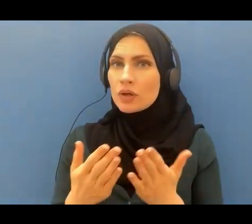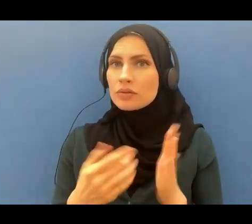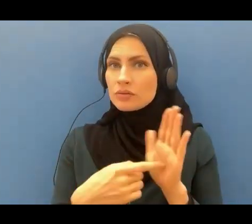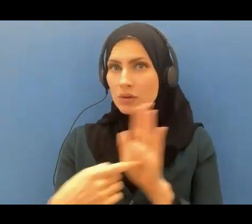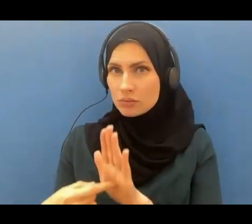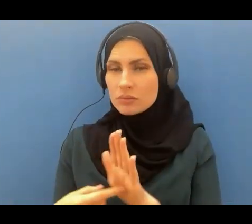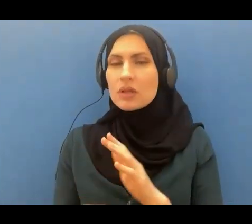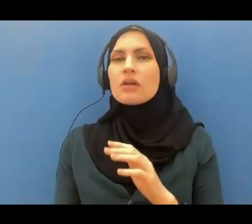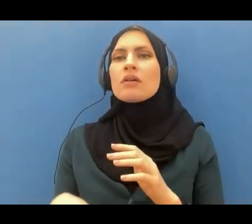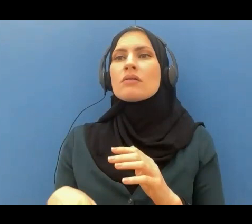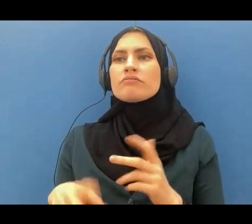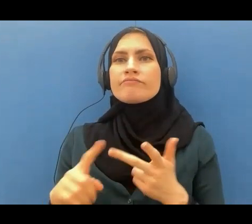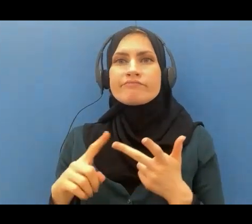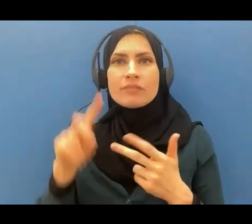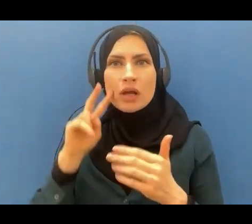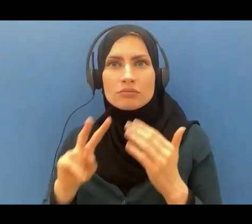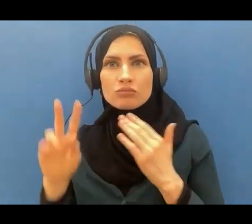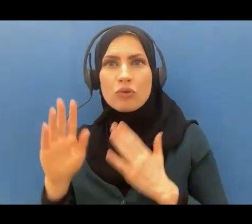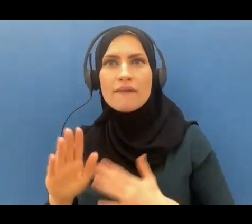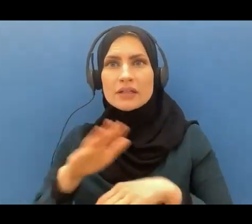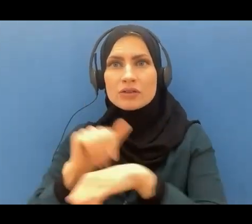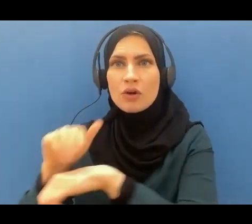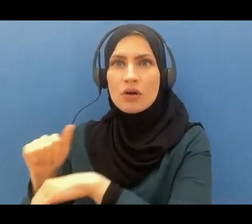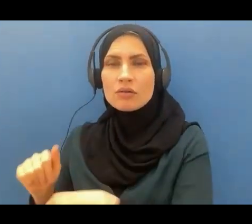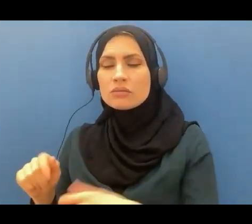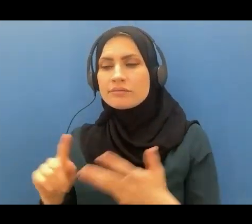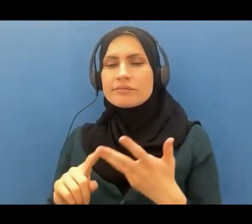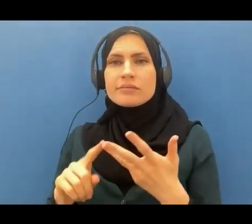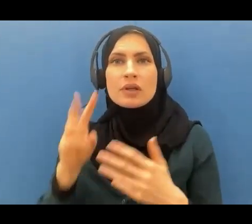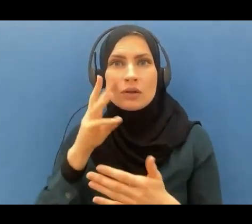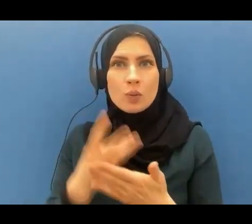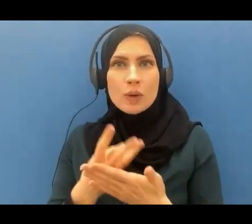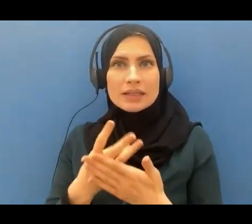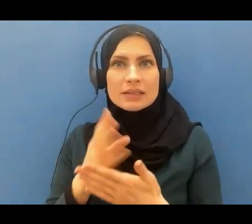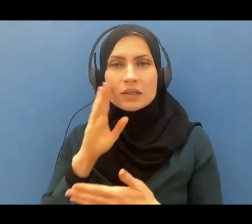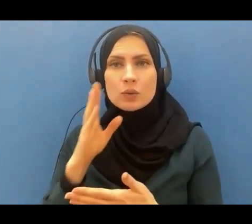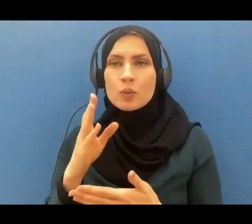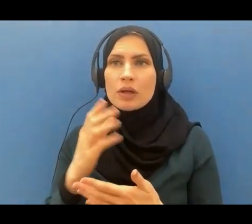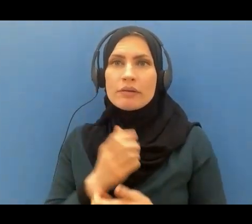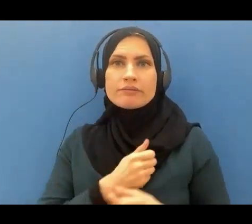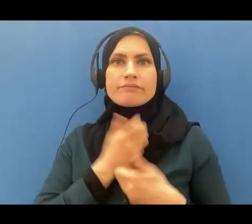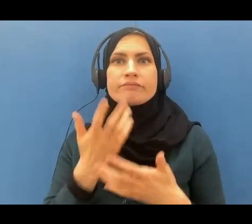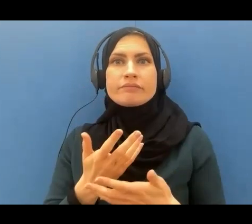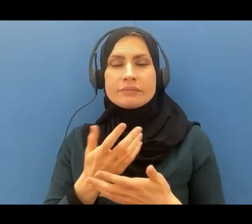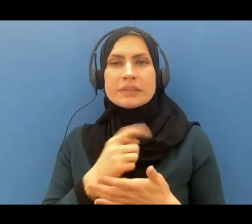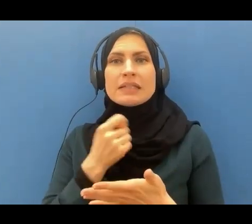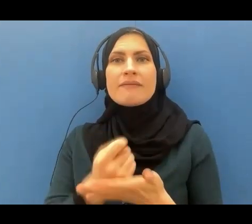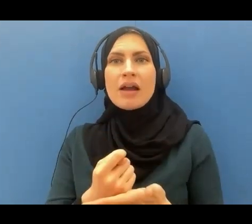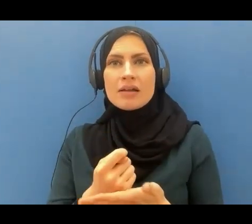will be called and the witnesses will testify and there will be judgment amongst